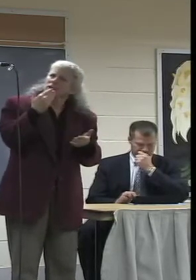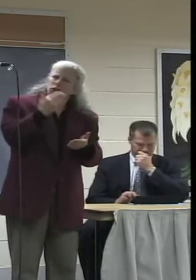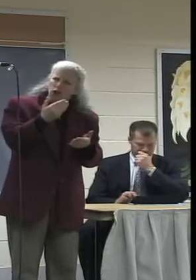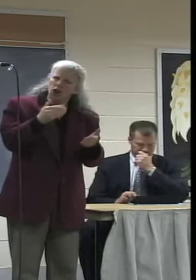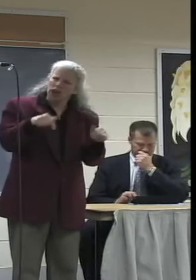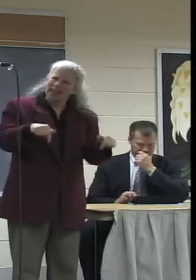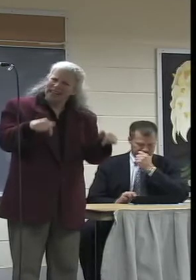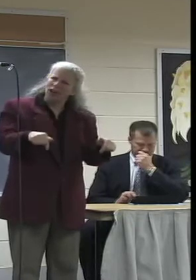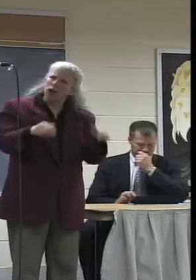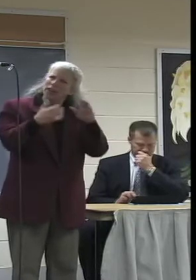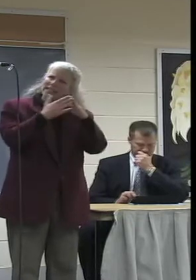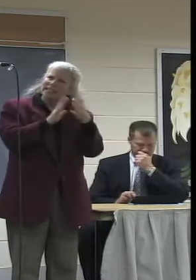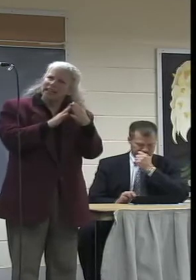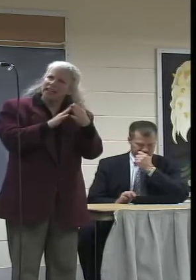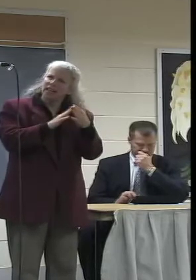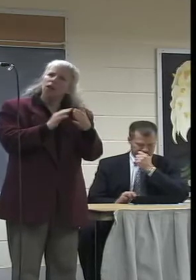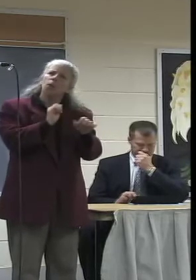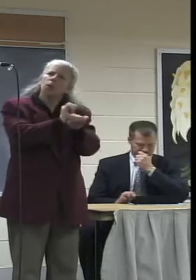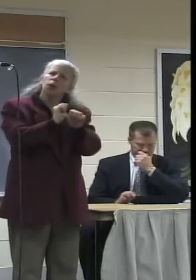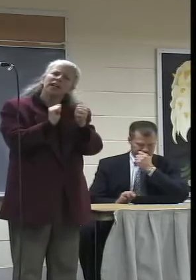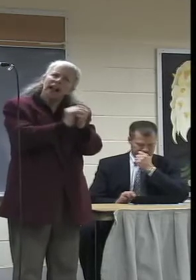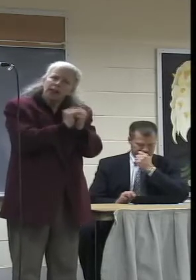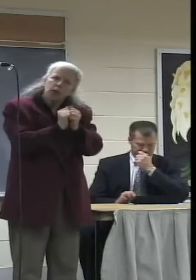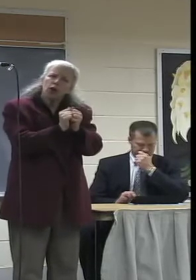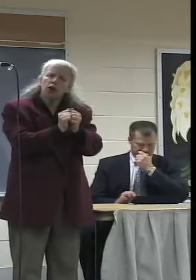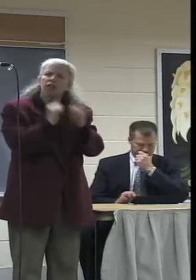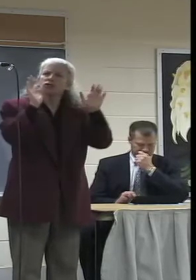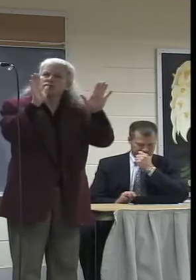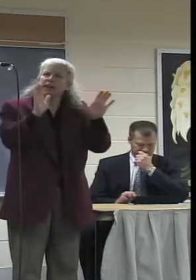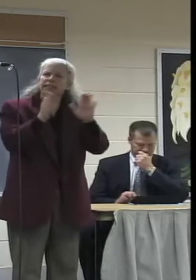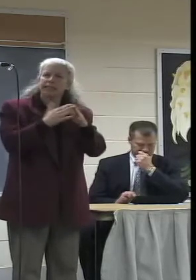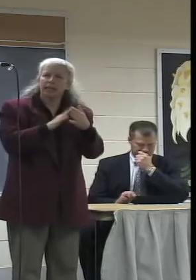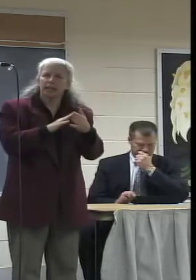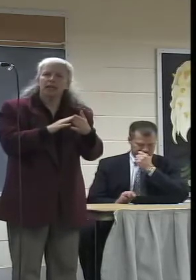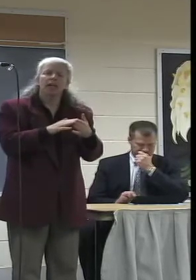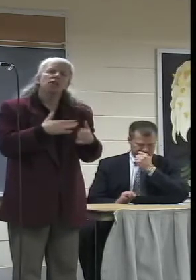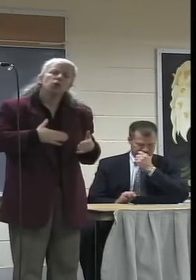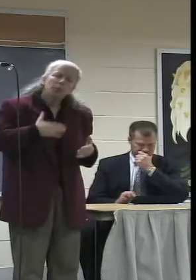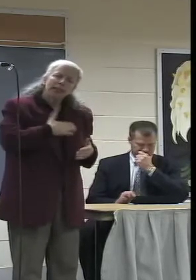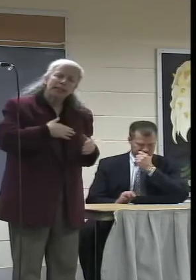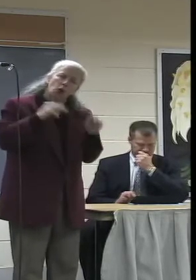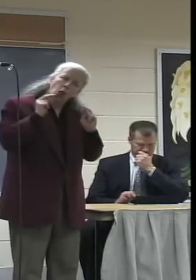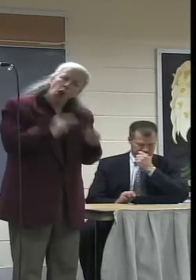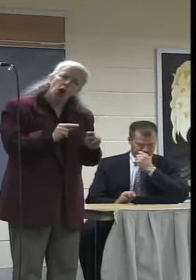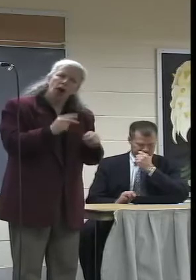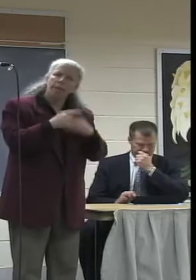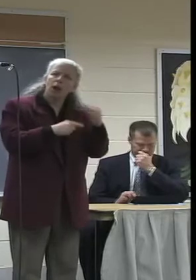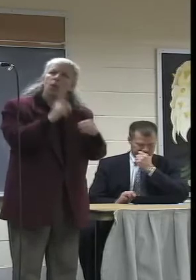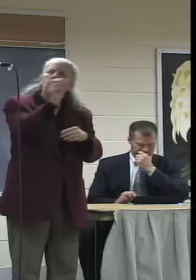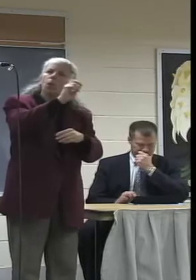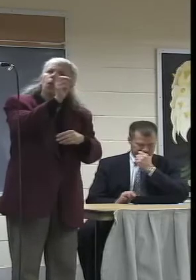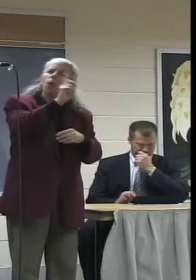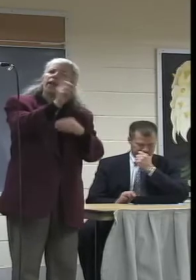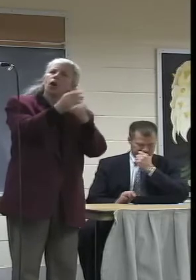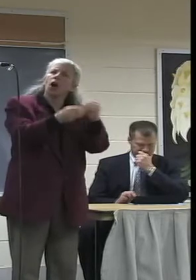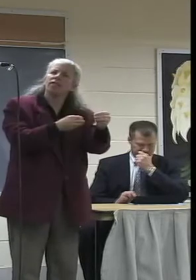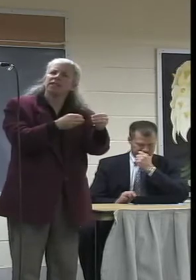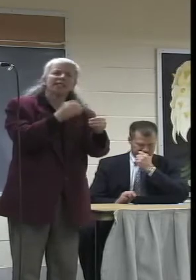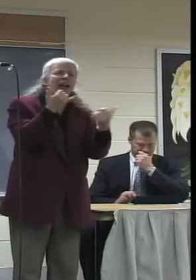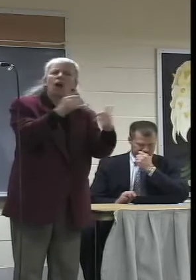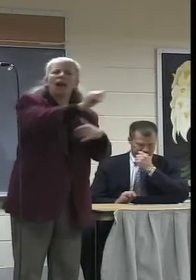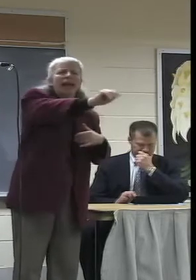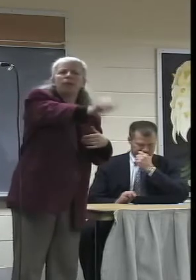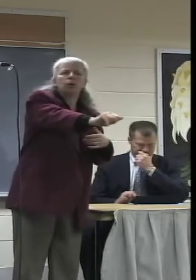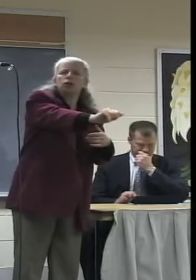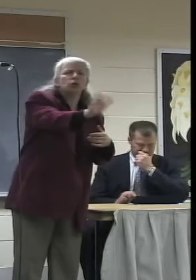together. And I really think you need to look at that one issue very, very carefully, bringing that office back to